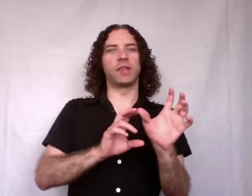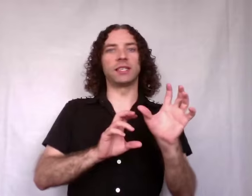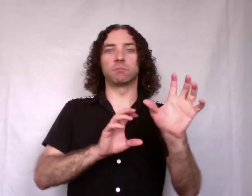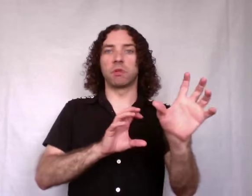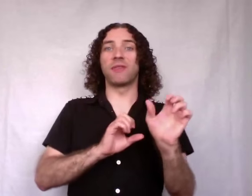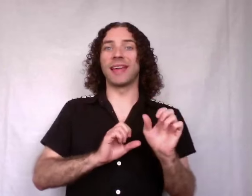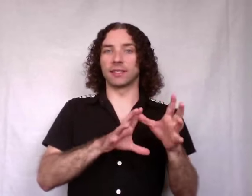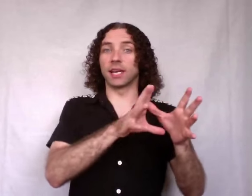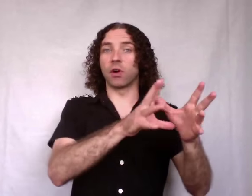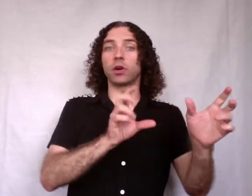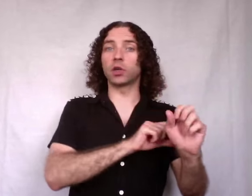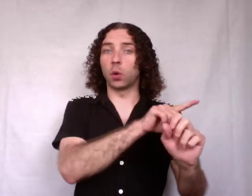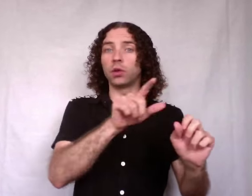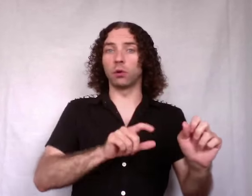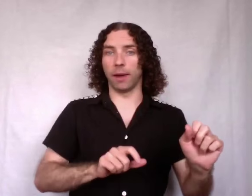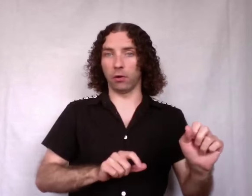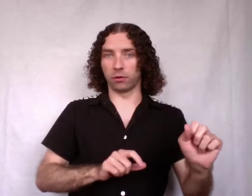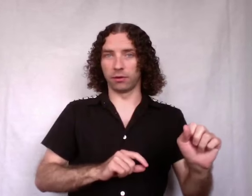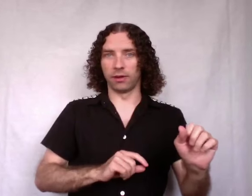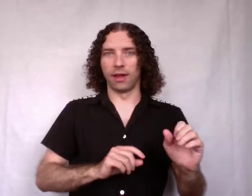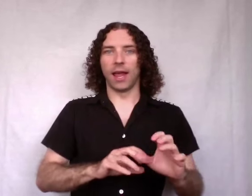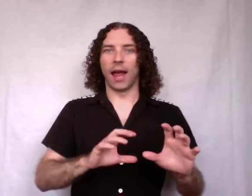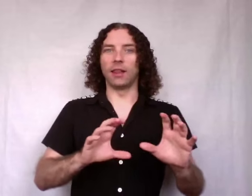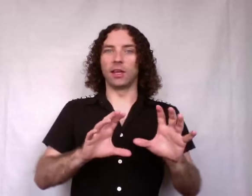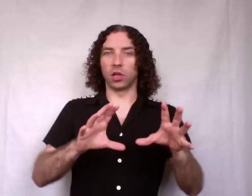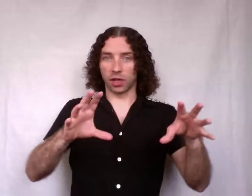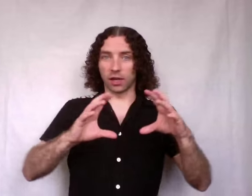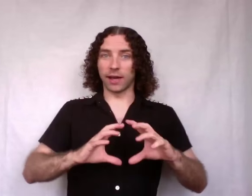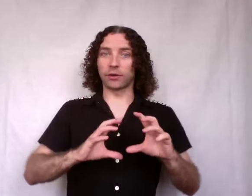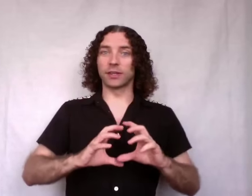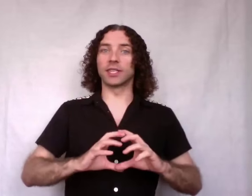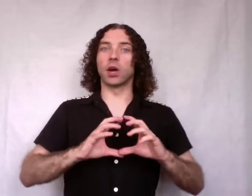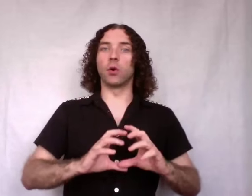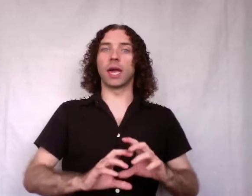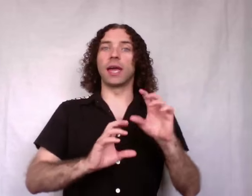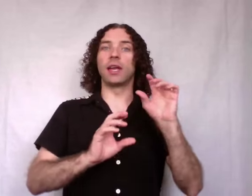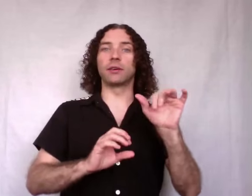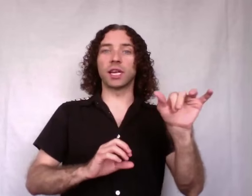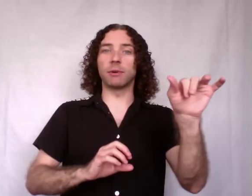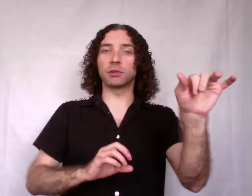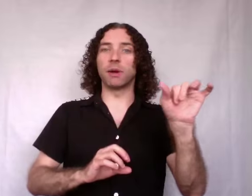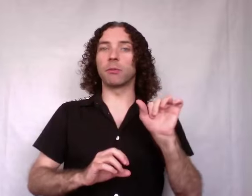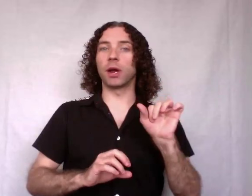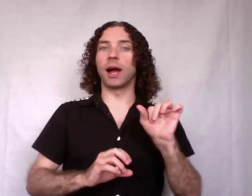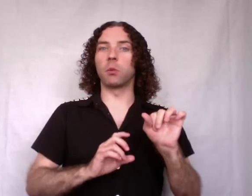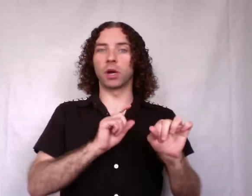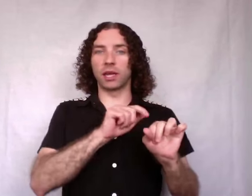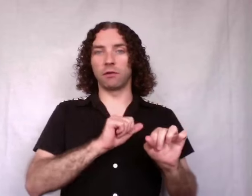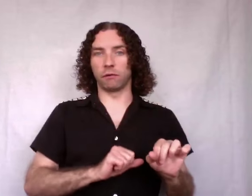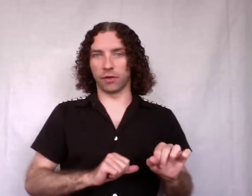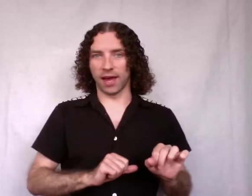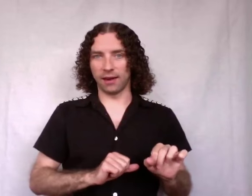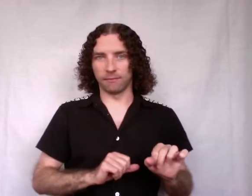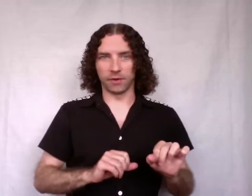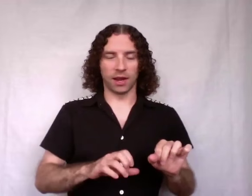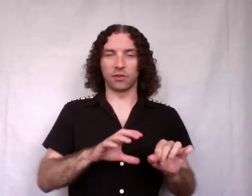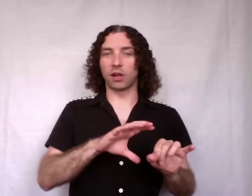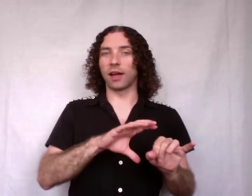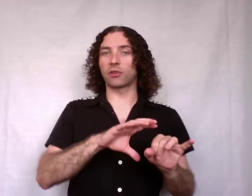these things that I've already told you about. And then the collector can say, okay, here's how much memory I want to give you for that. And the collector